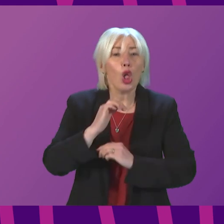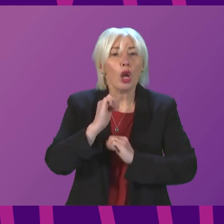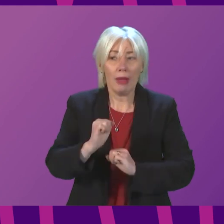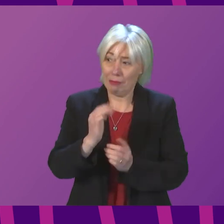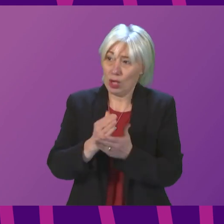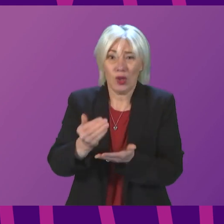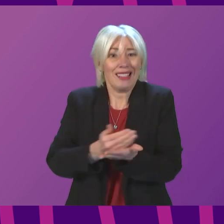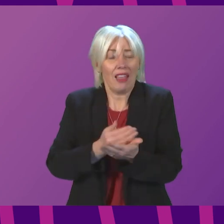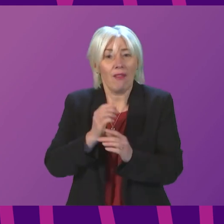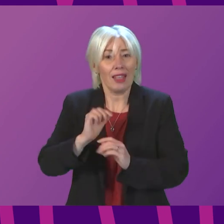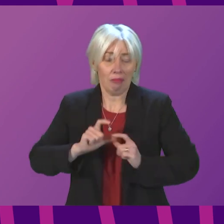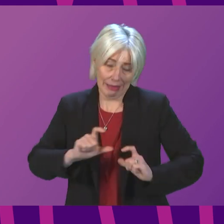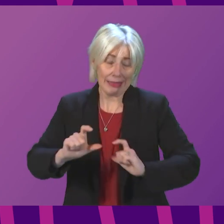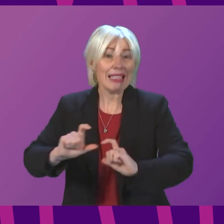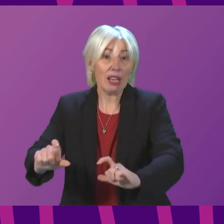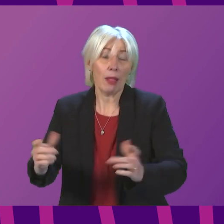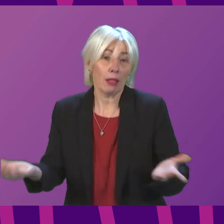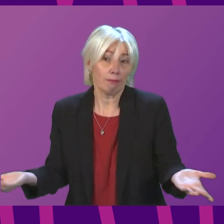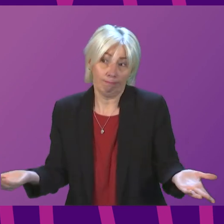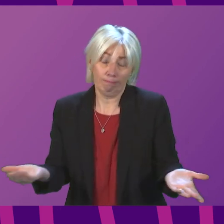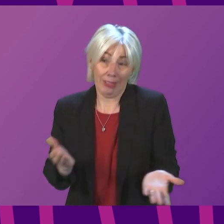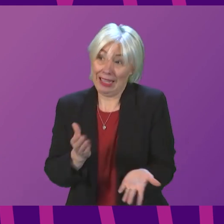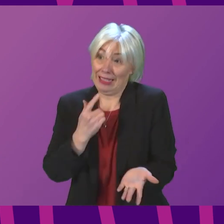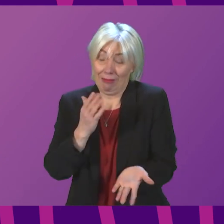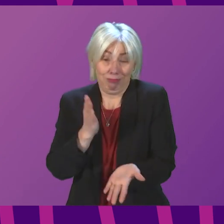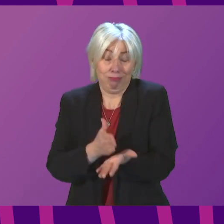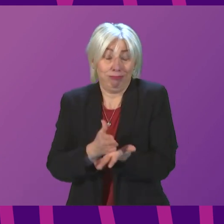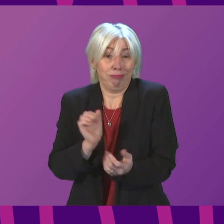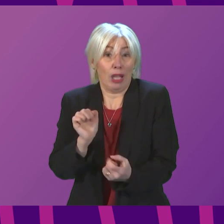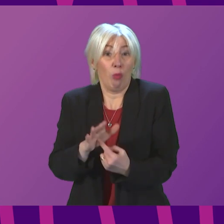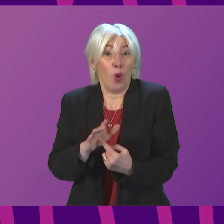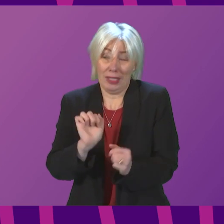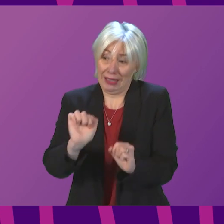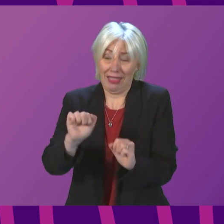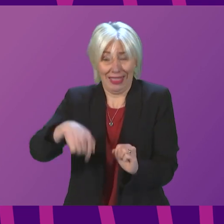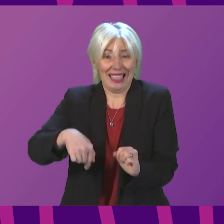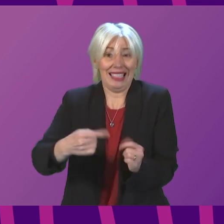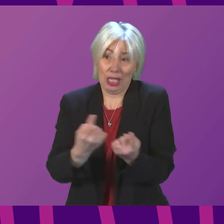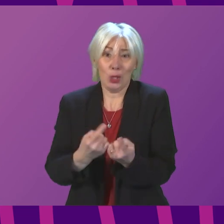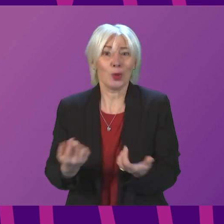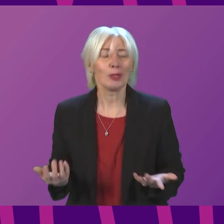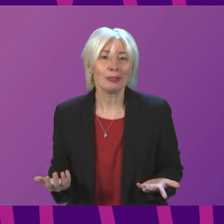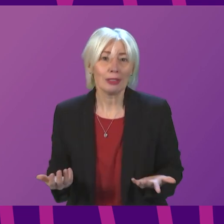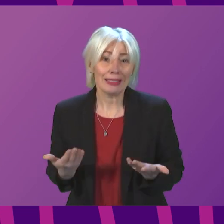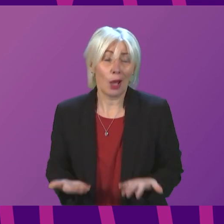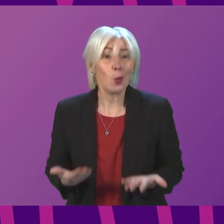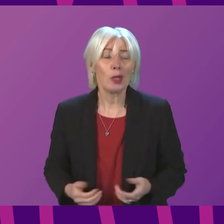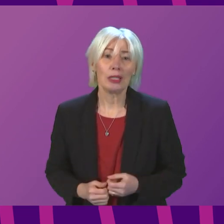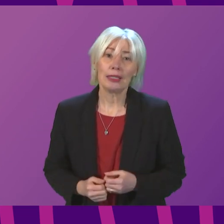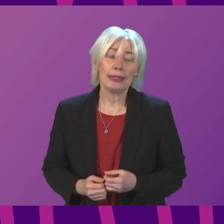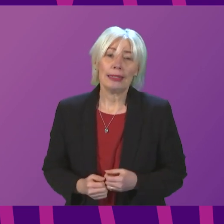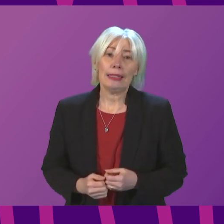is safe and sustainable. That could scarcely be more important than in the issue we are talking about right now.